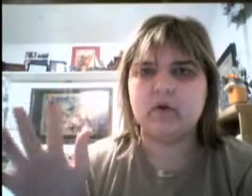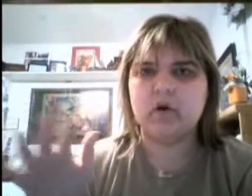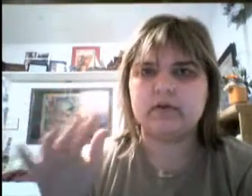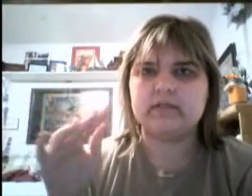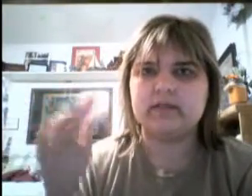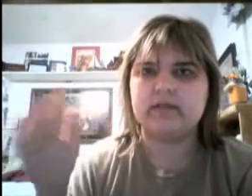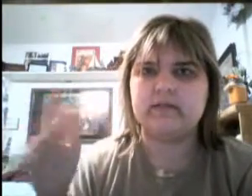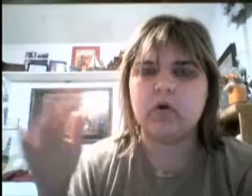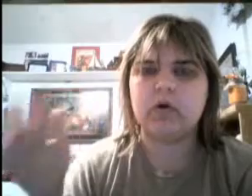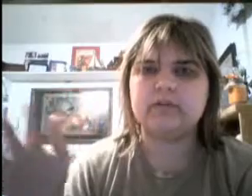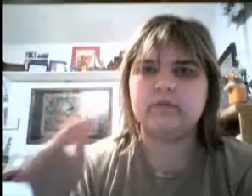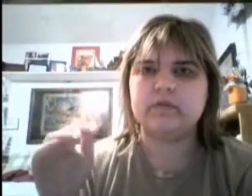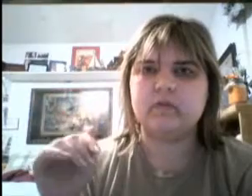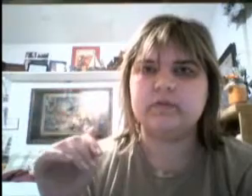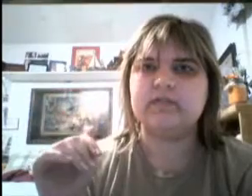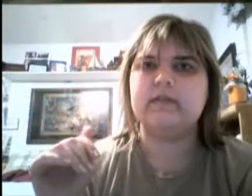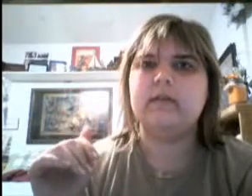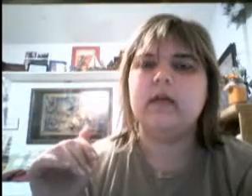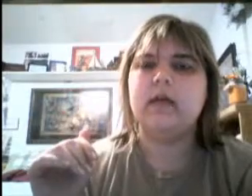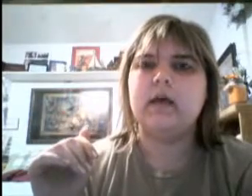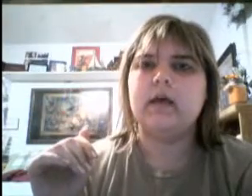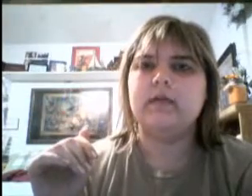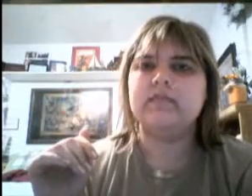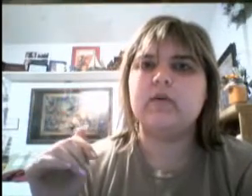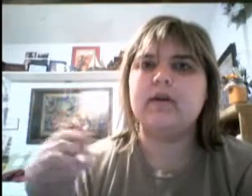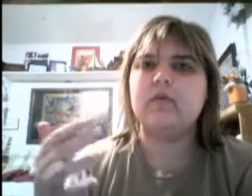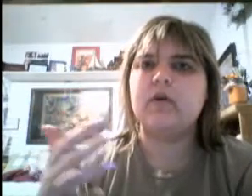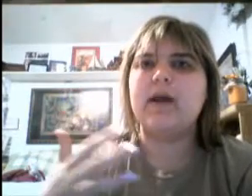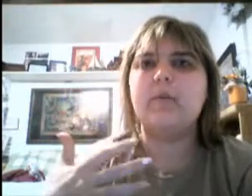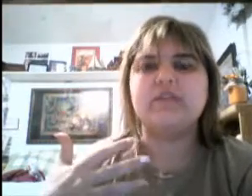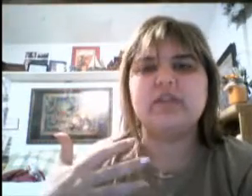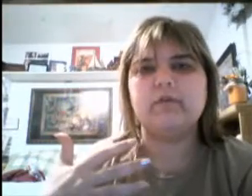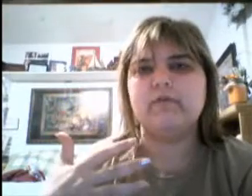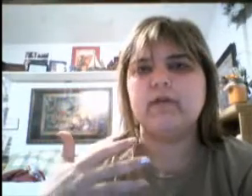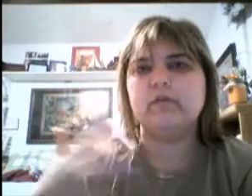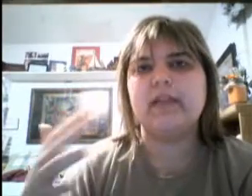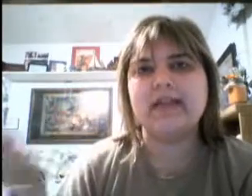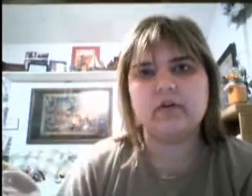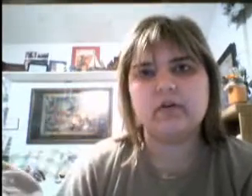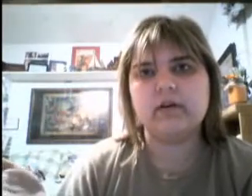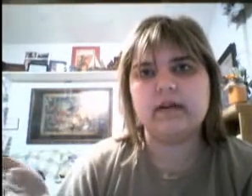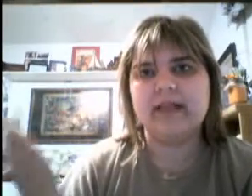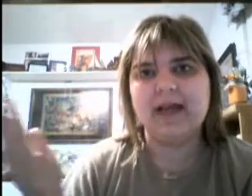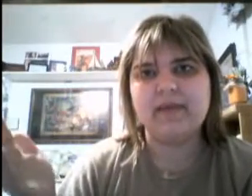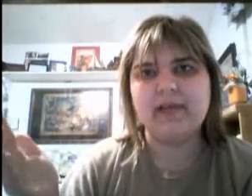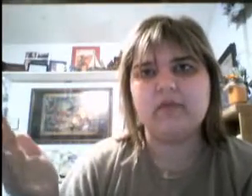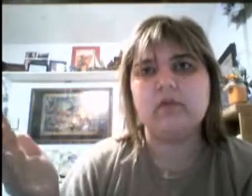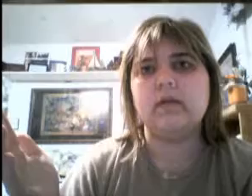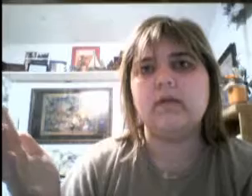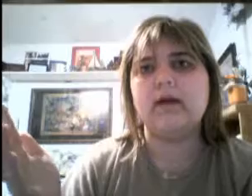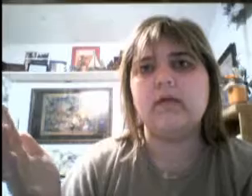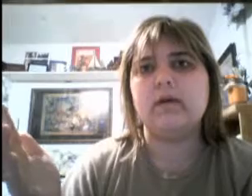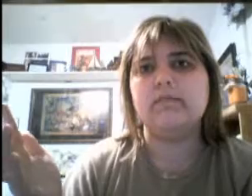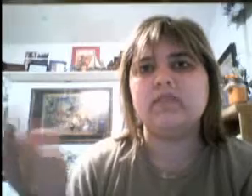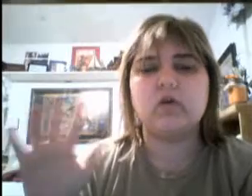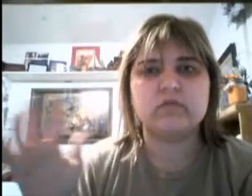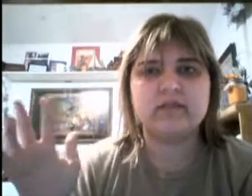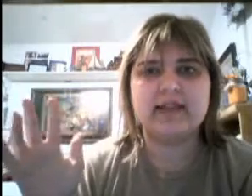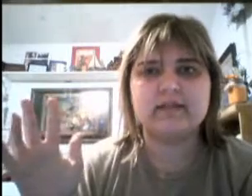parks, theme parks and resorts. And, so I don't know how much they revealed later in that panel about, um, Star Wars lands